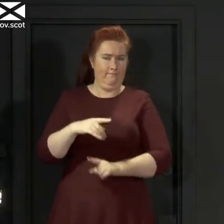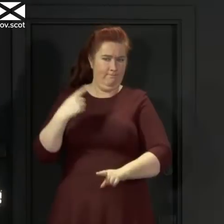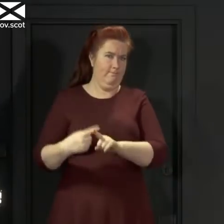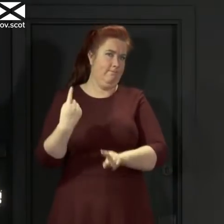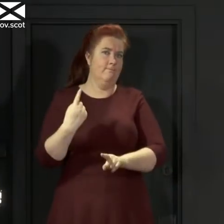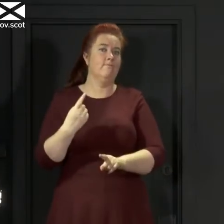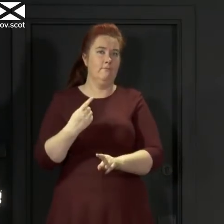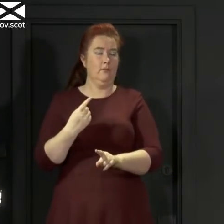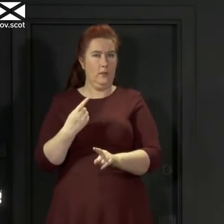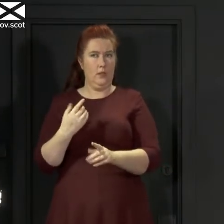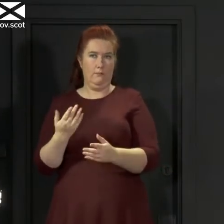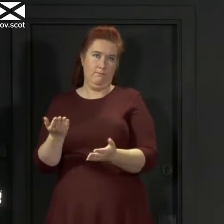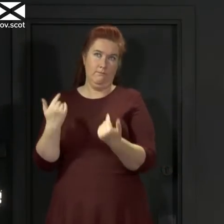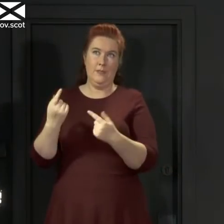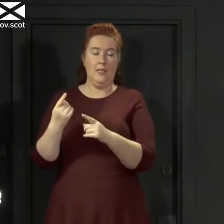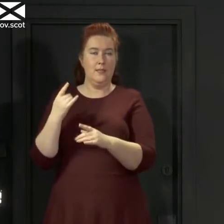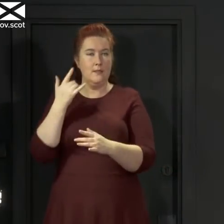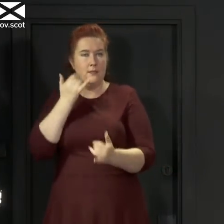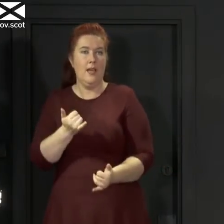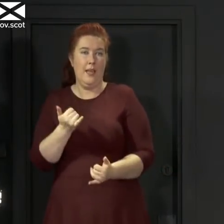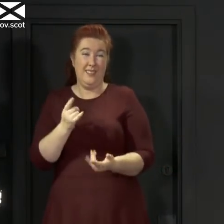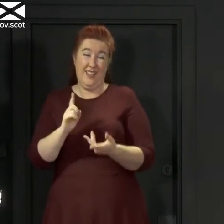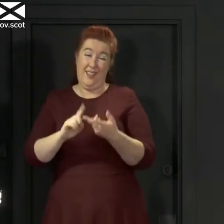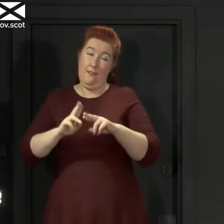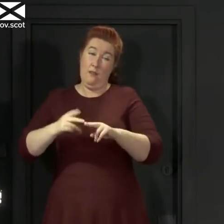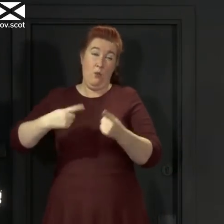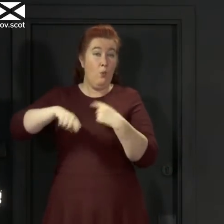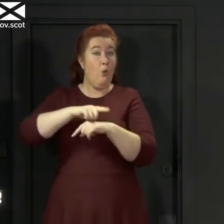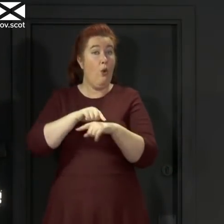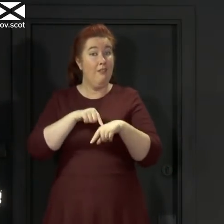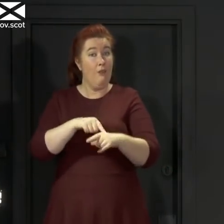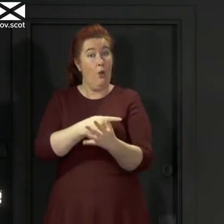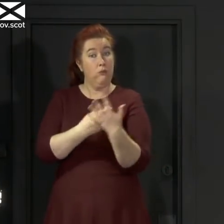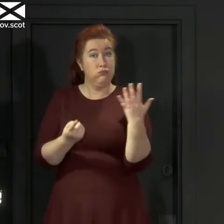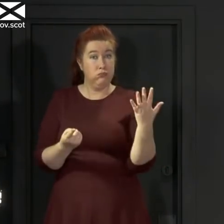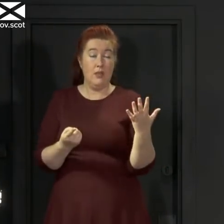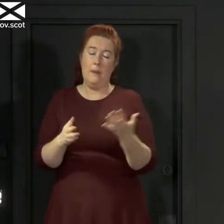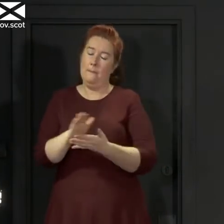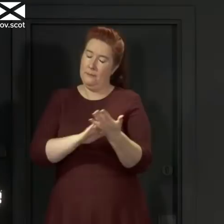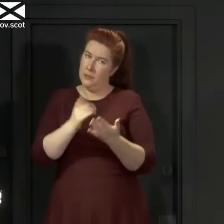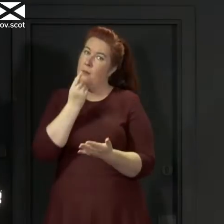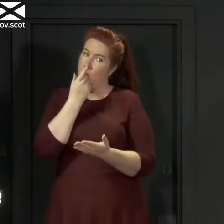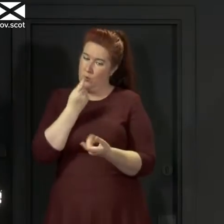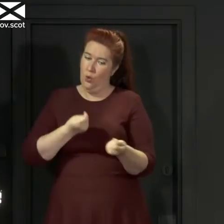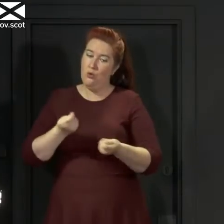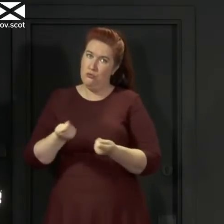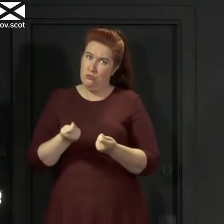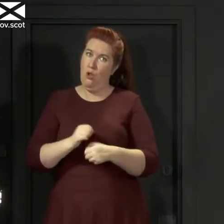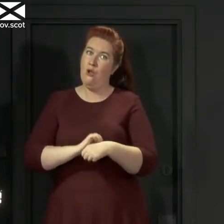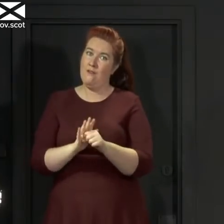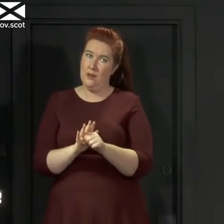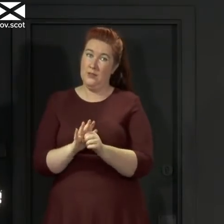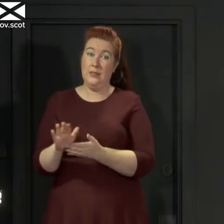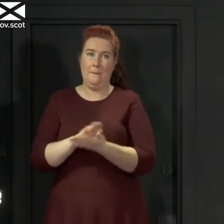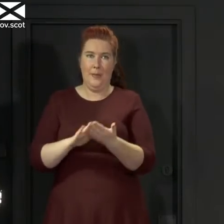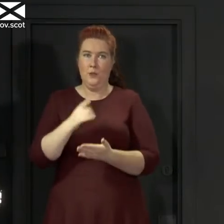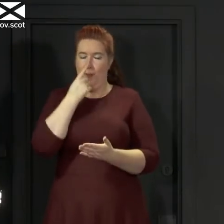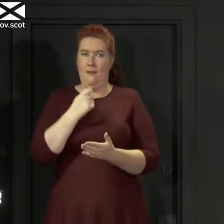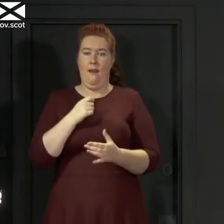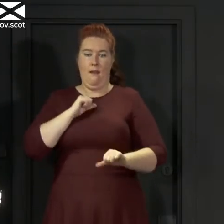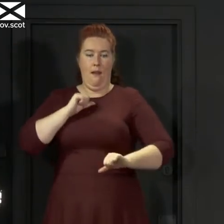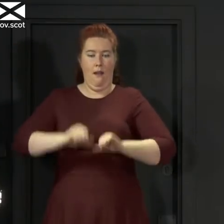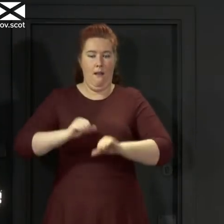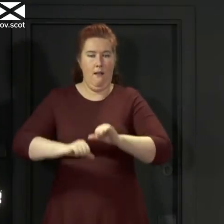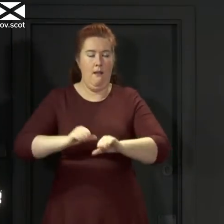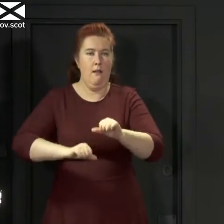away. If we all stick to this, then we have a real chance of keeping this virus under control and accelerating our progress back